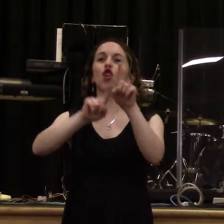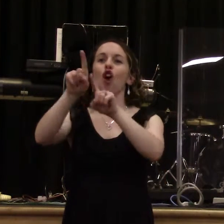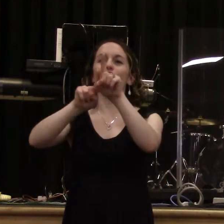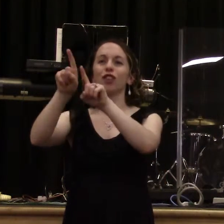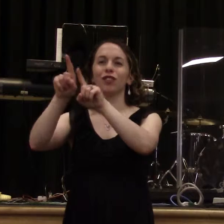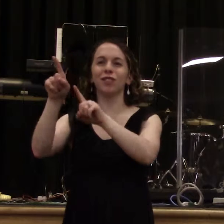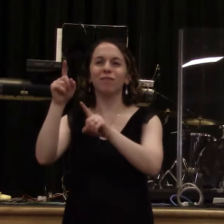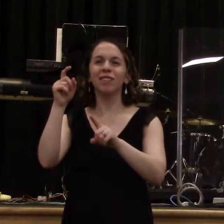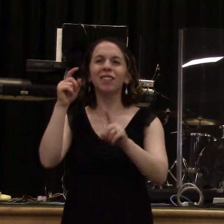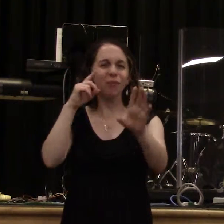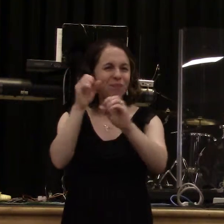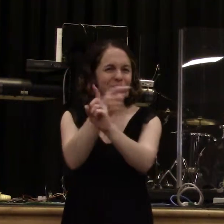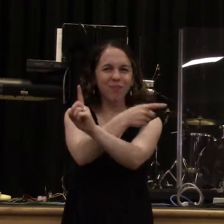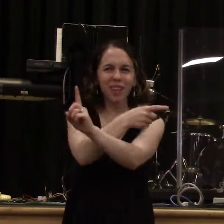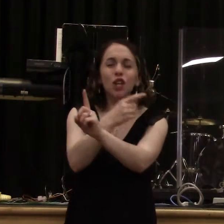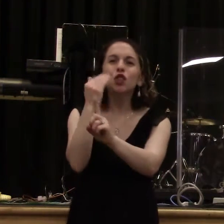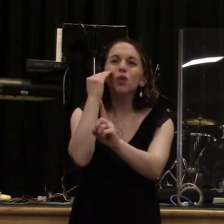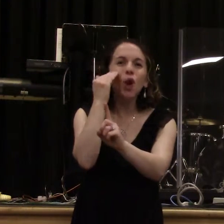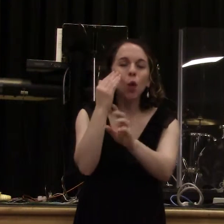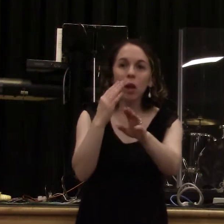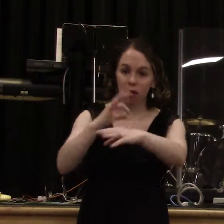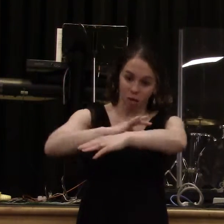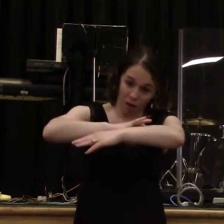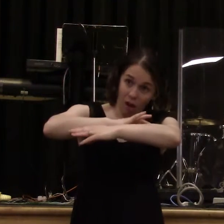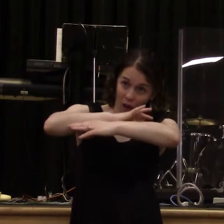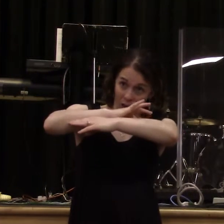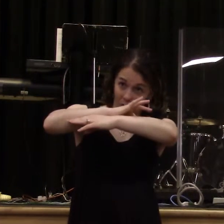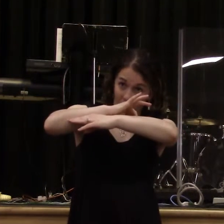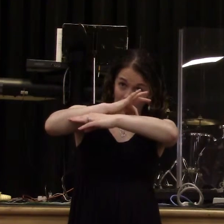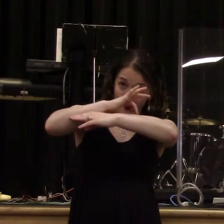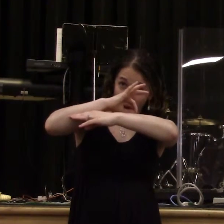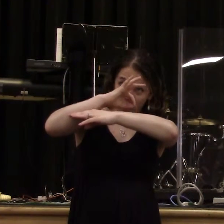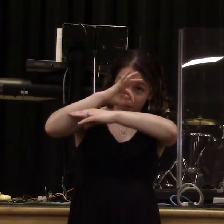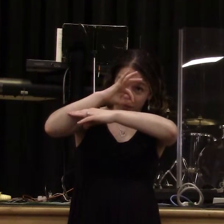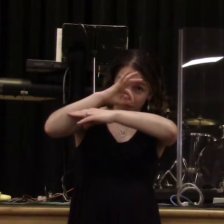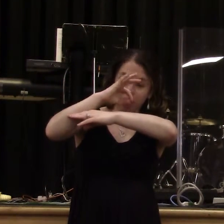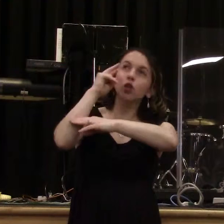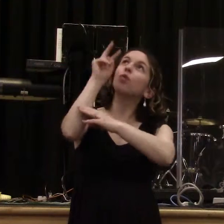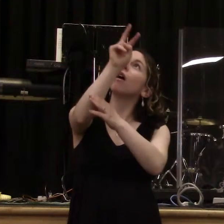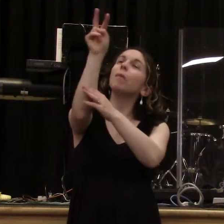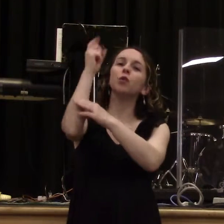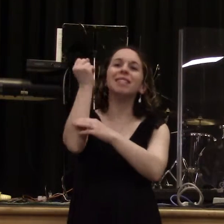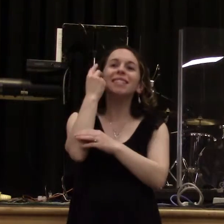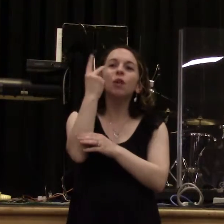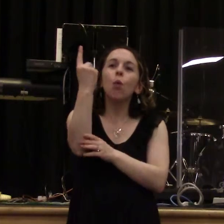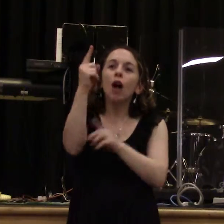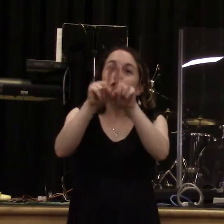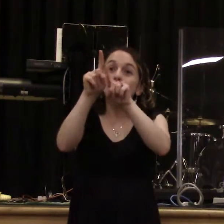you know, even though the sun's sort of out, you can still see it. It's shining. It's really bright. Hallelujah. There's a good probability